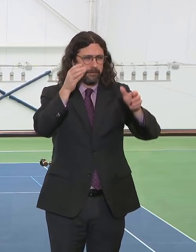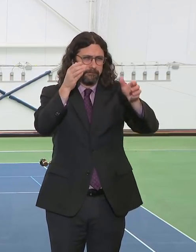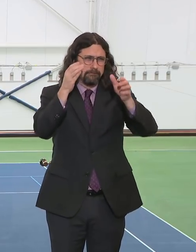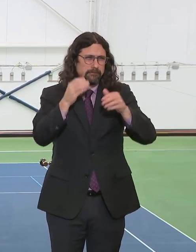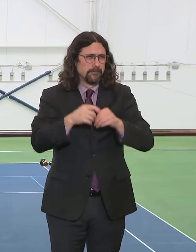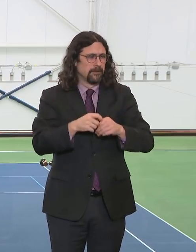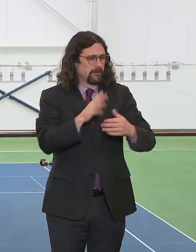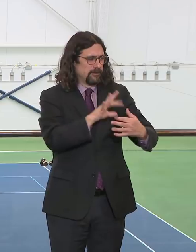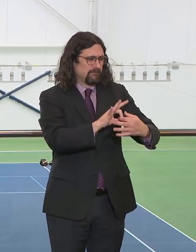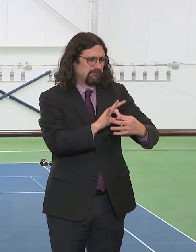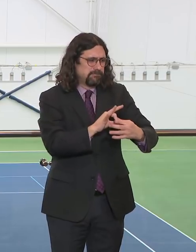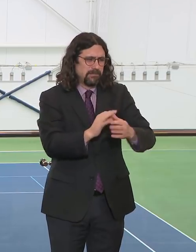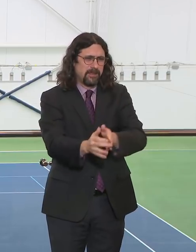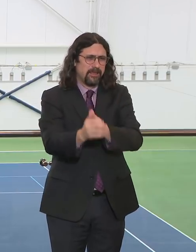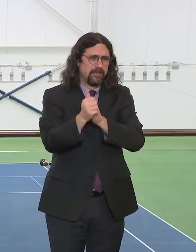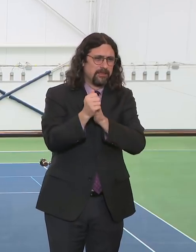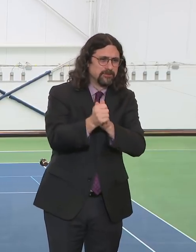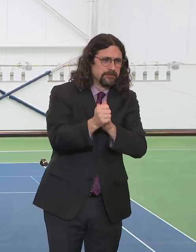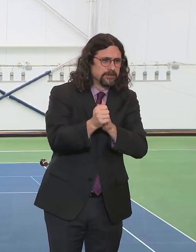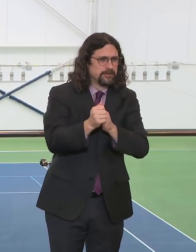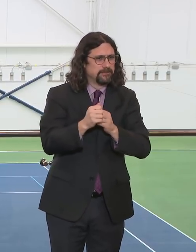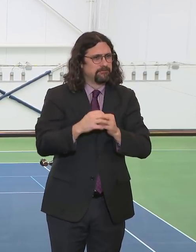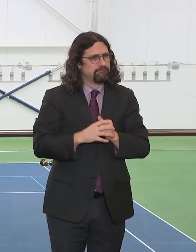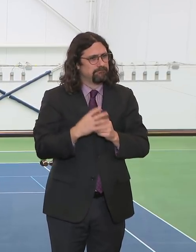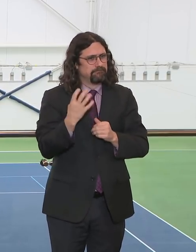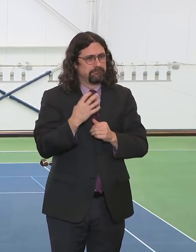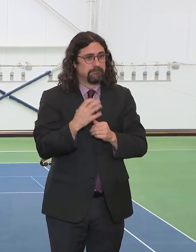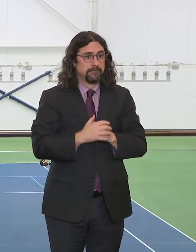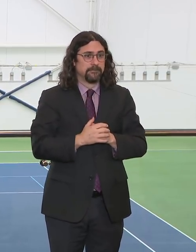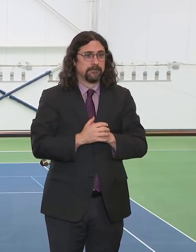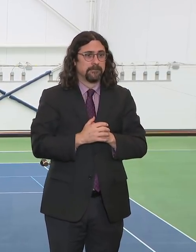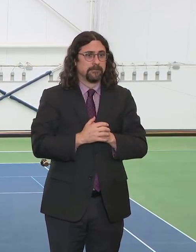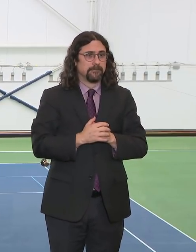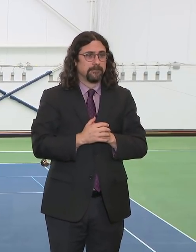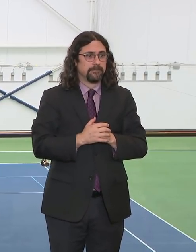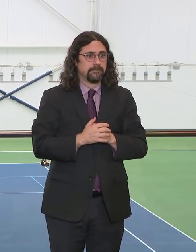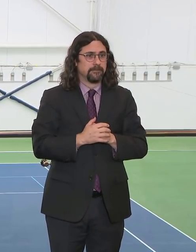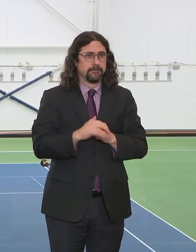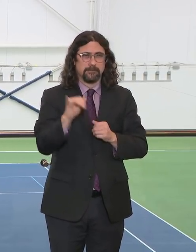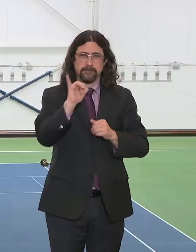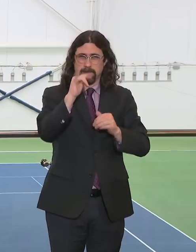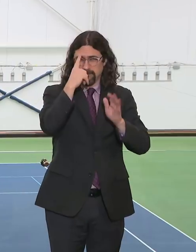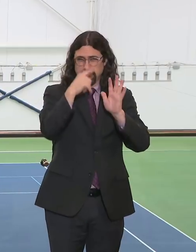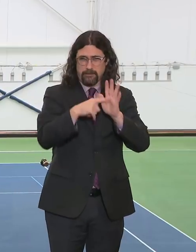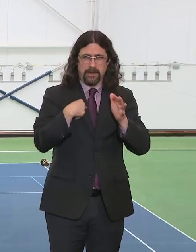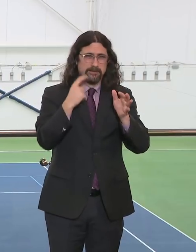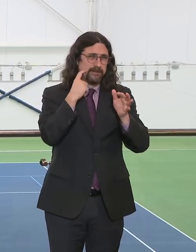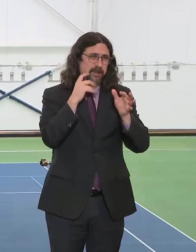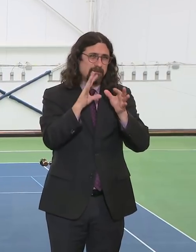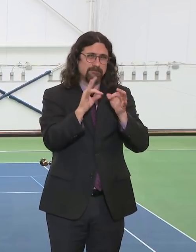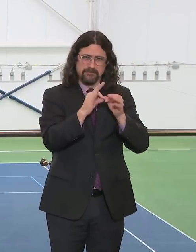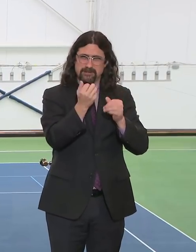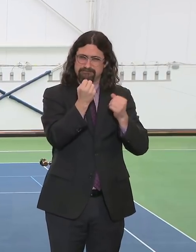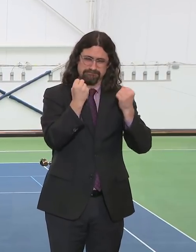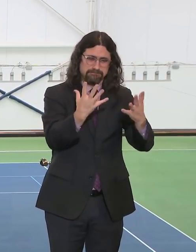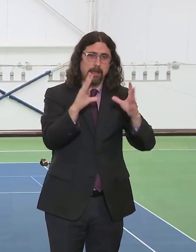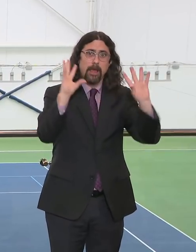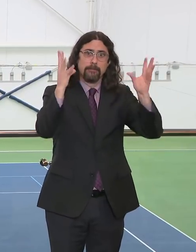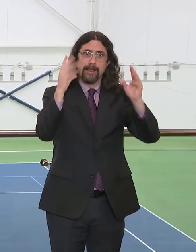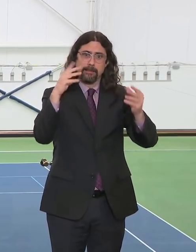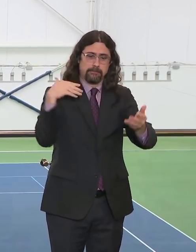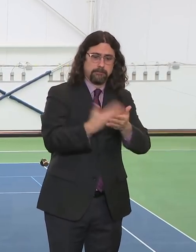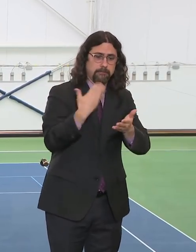ambulances, for example, showed up in record time. That's a lot of her doing and Tom Von Essen's doing. Yes?